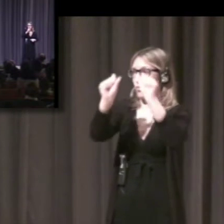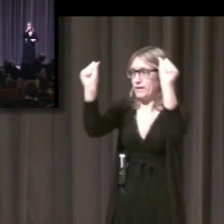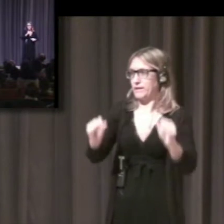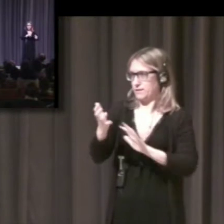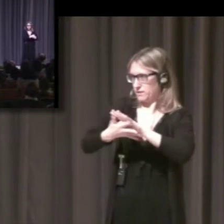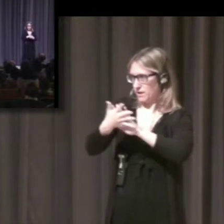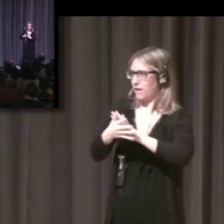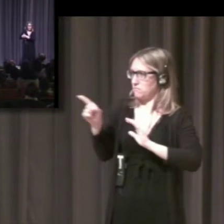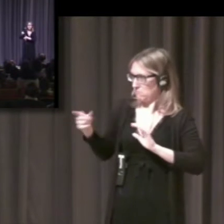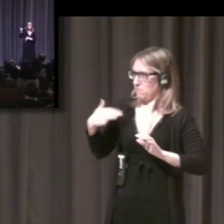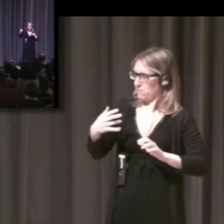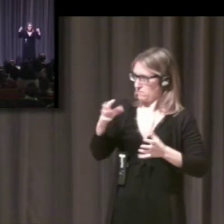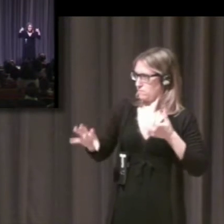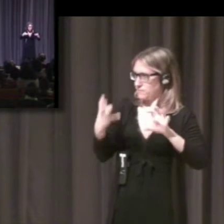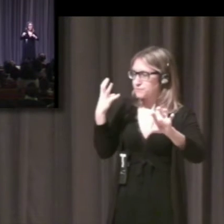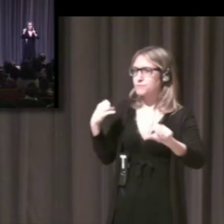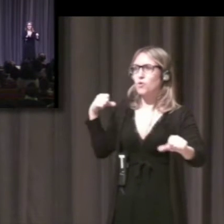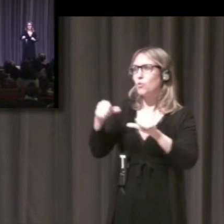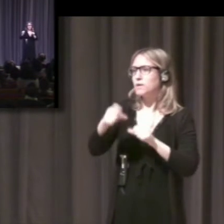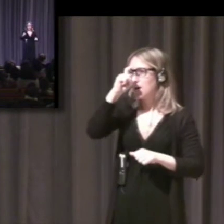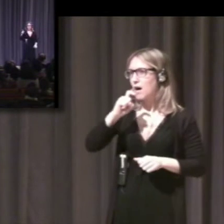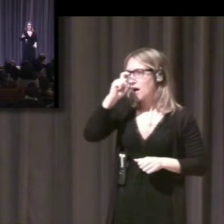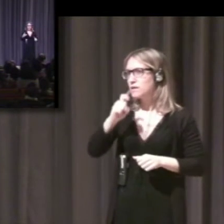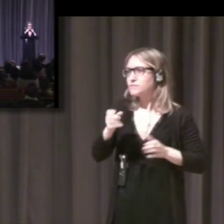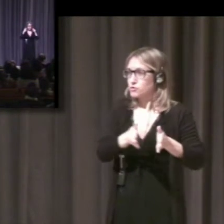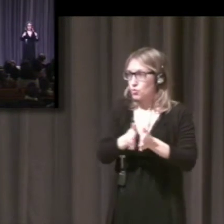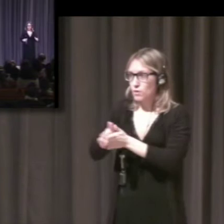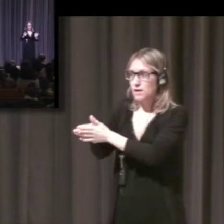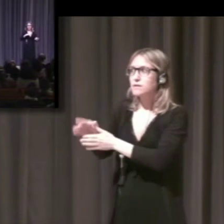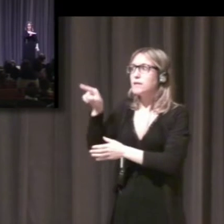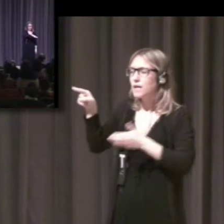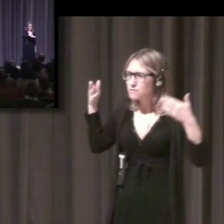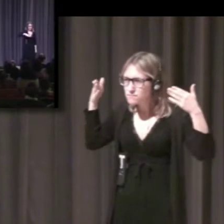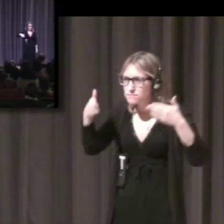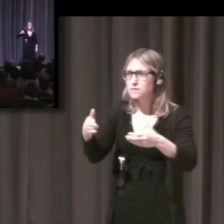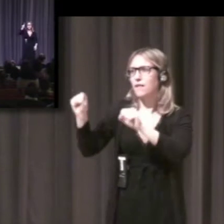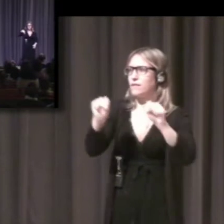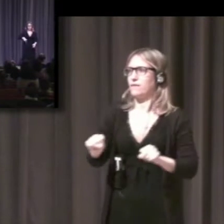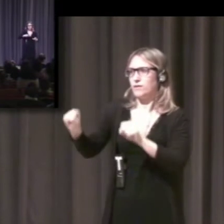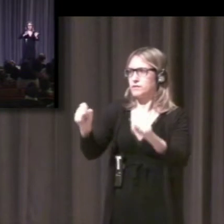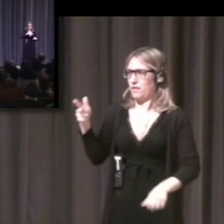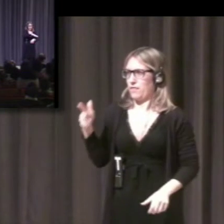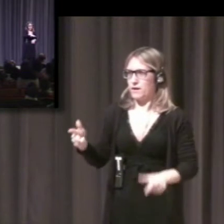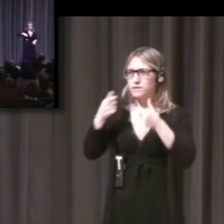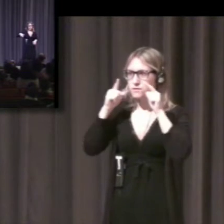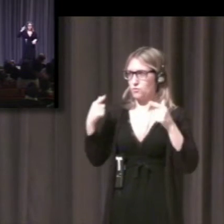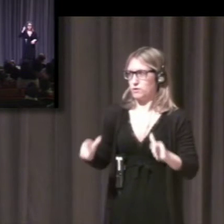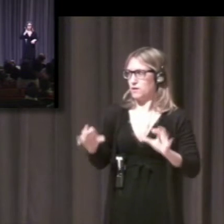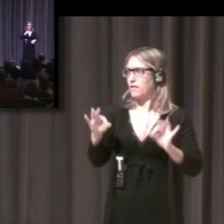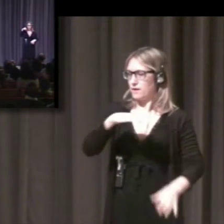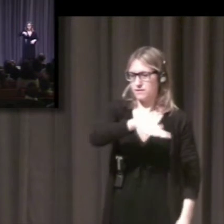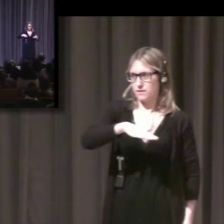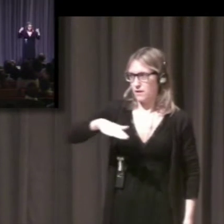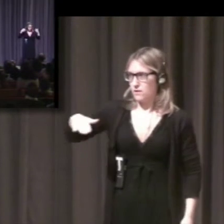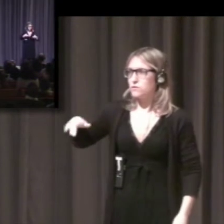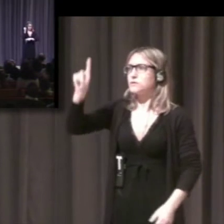rights of deaf infants and children and today's presentation will focus on this aspect of her work. Apart from